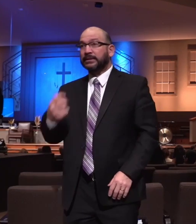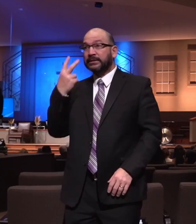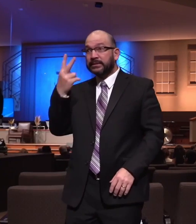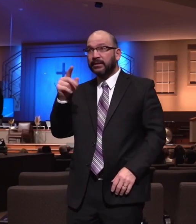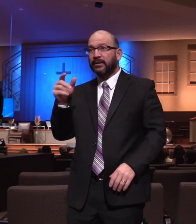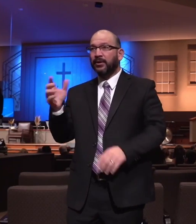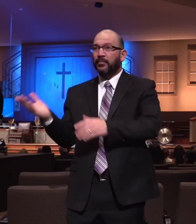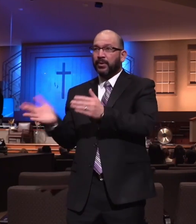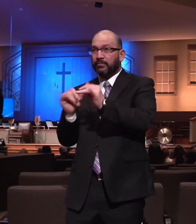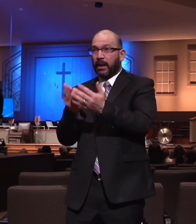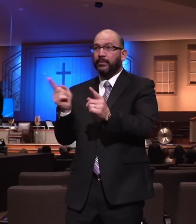Bible to church, dad.